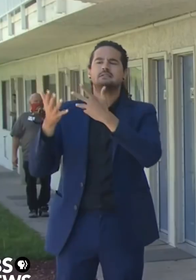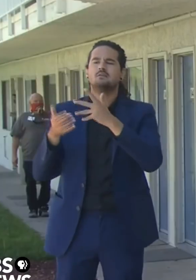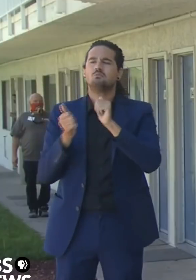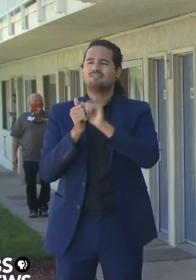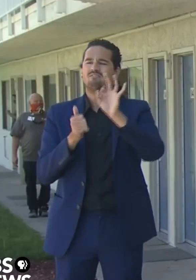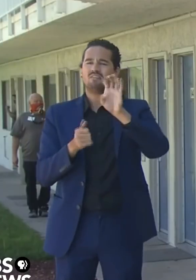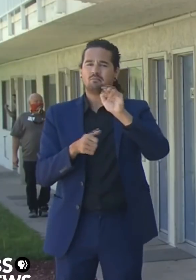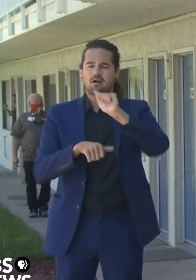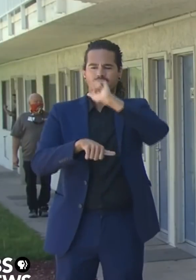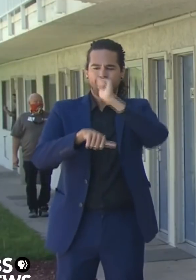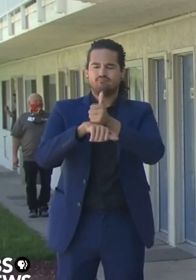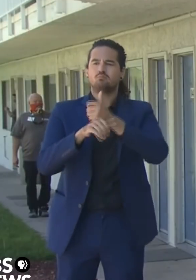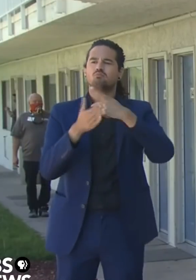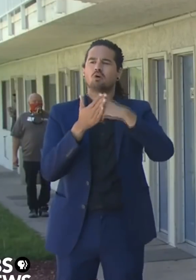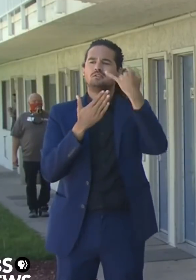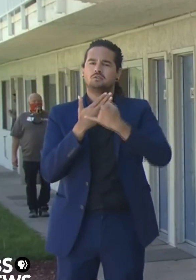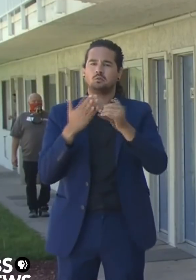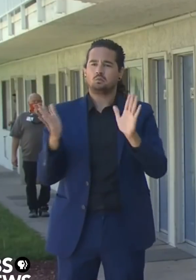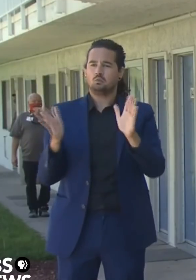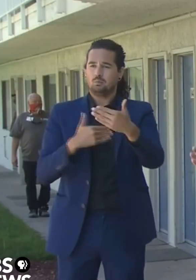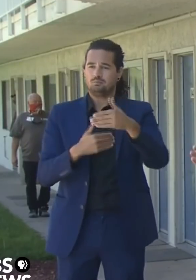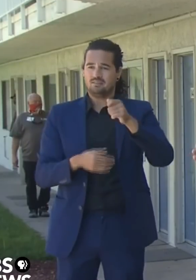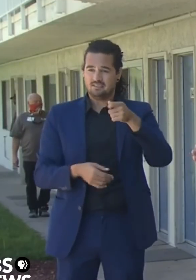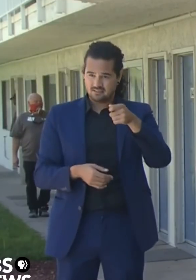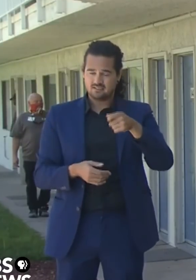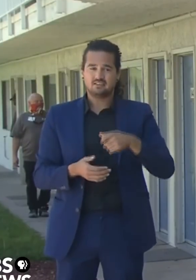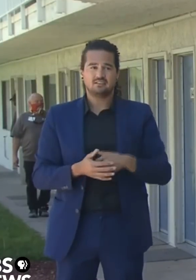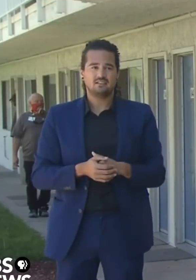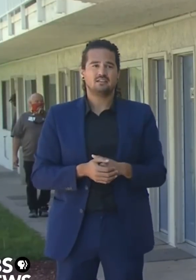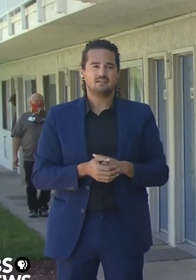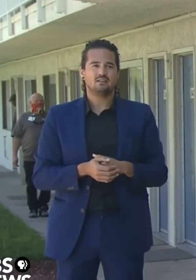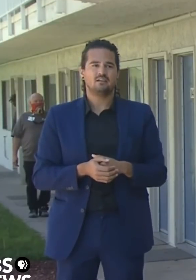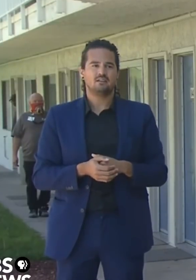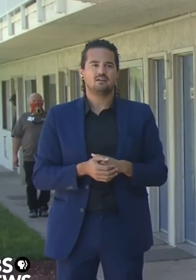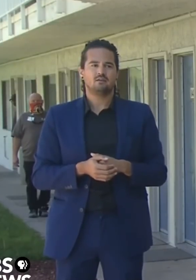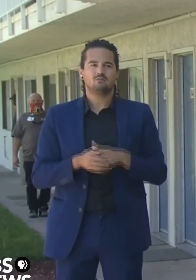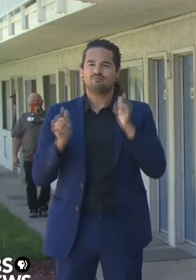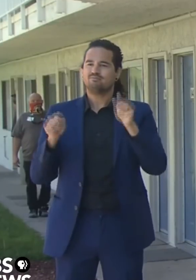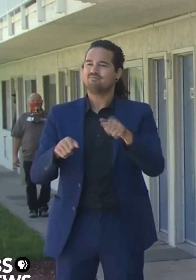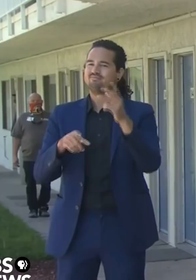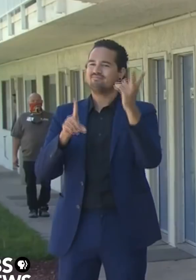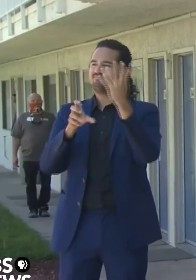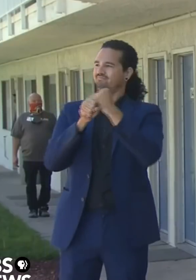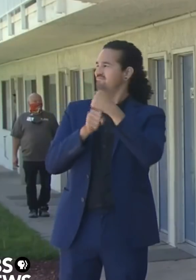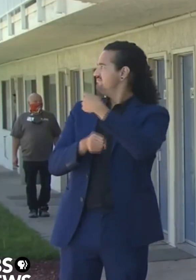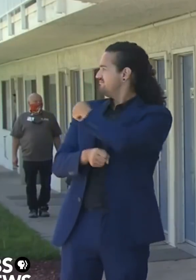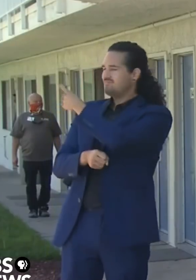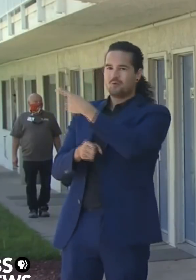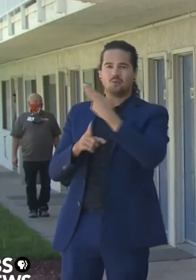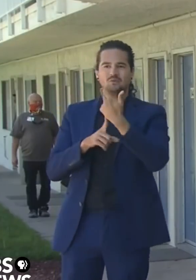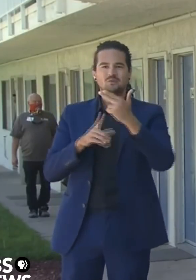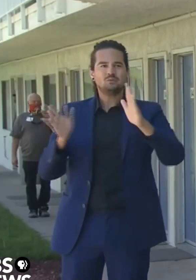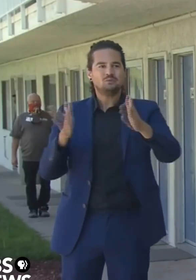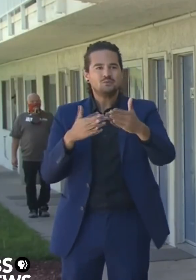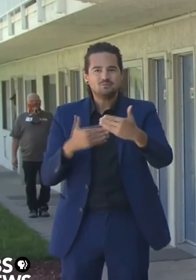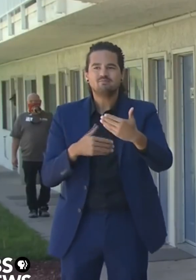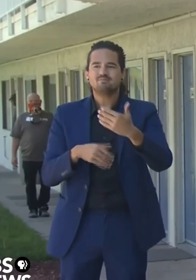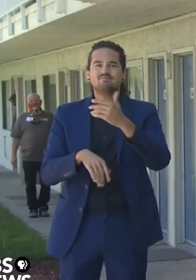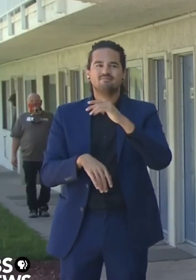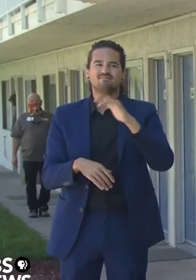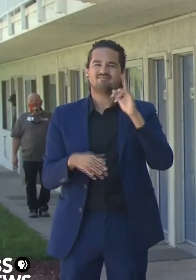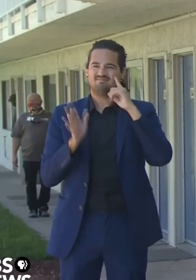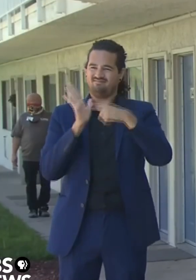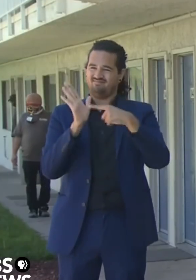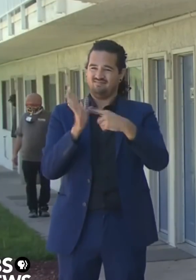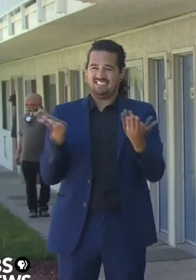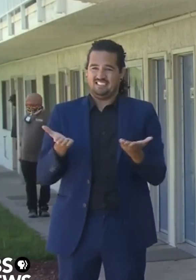procure hotel rooms, motel rooms like this here in Pittsburgh, where we could get people off the streets, out of